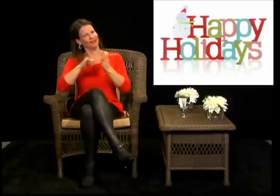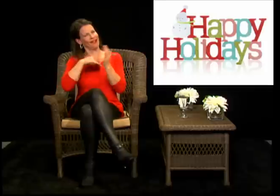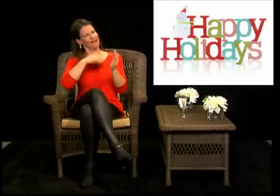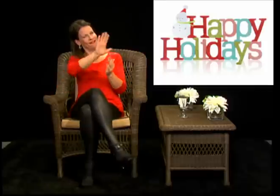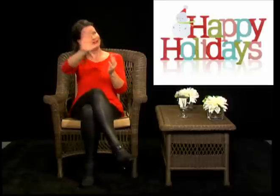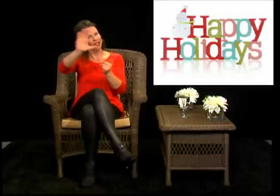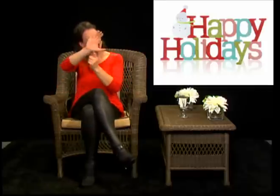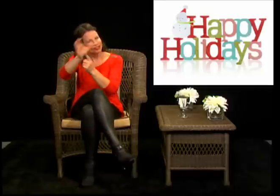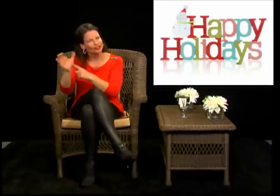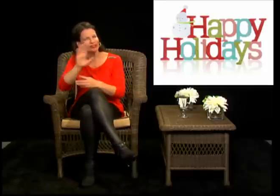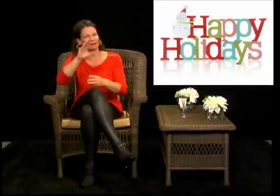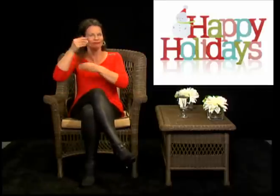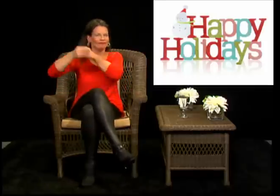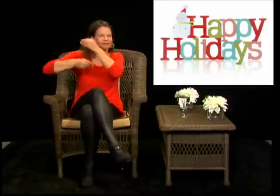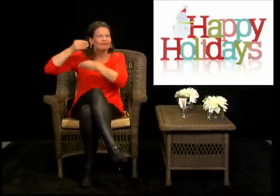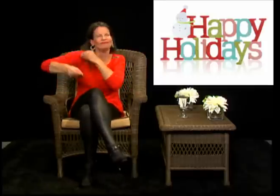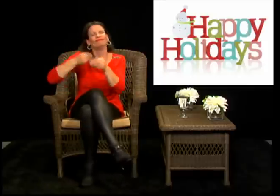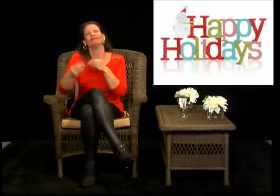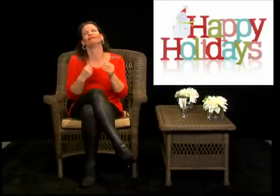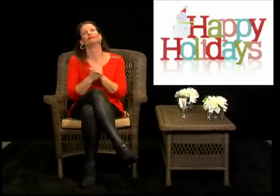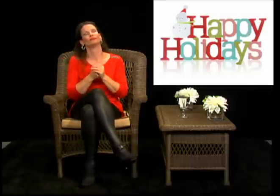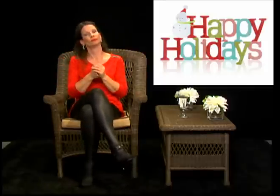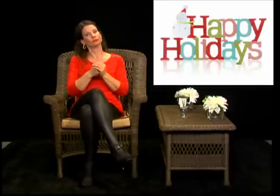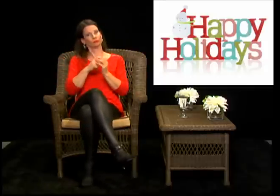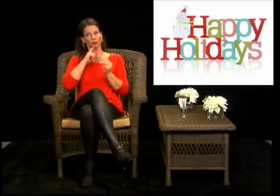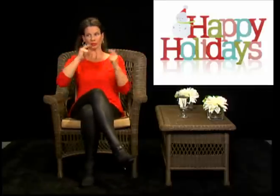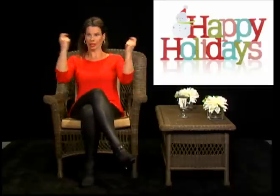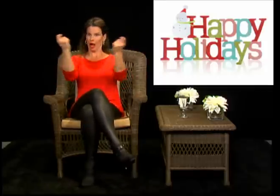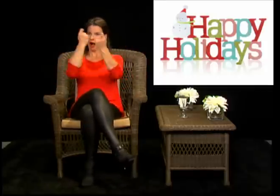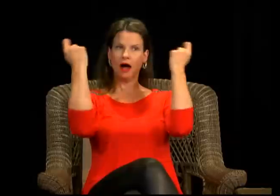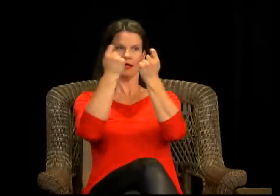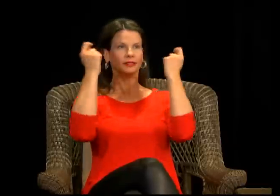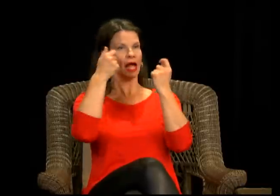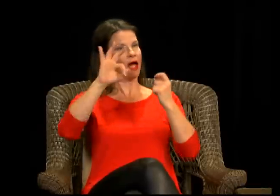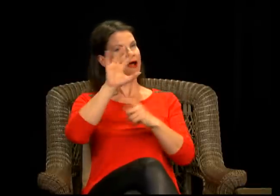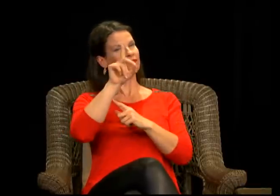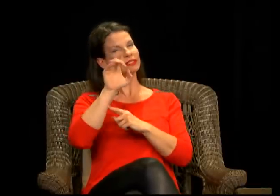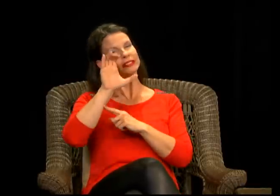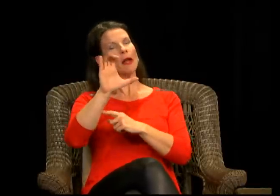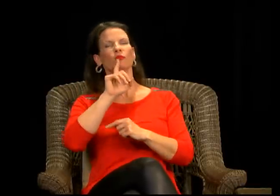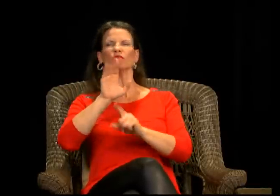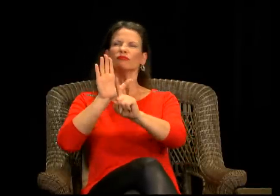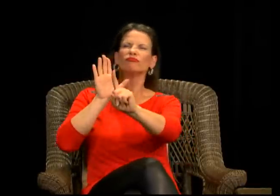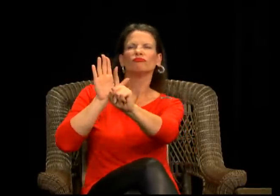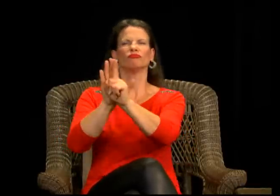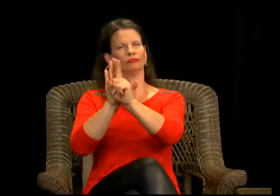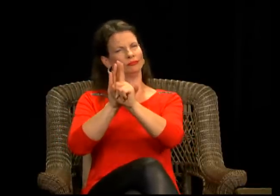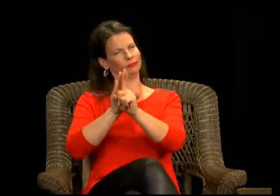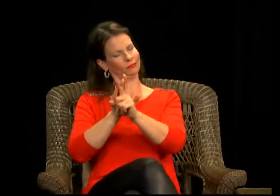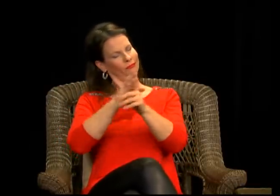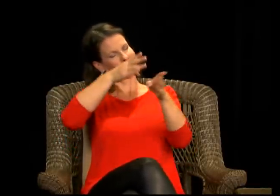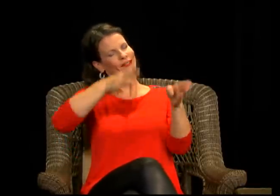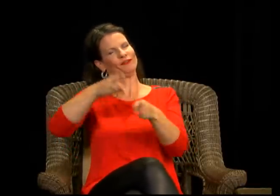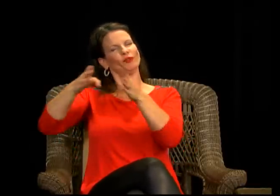to have so many holidays, so many traditions and in December it's really,